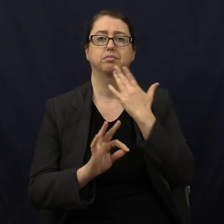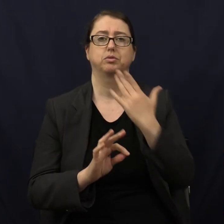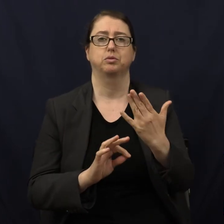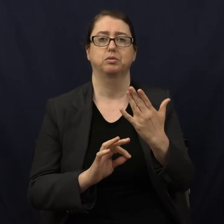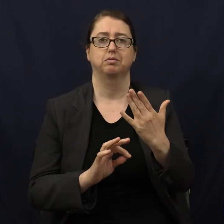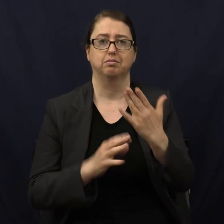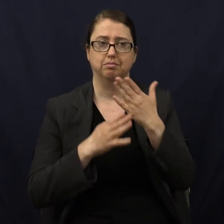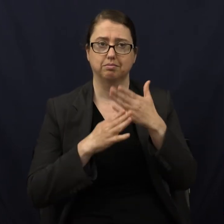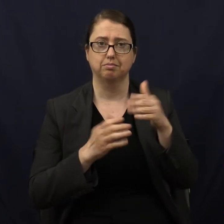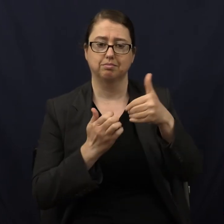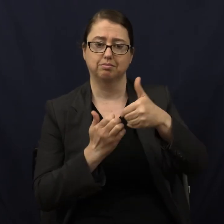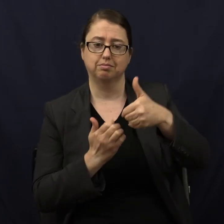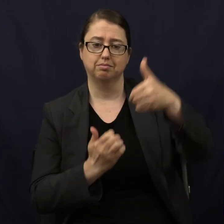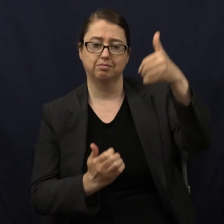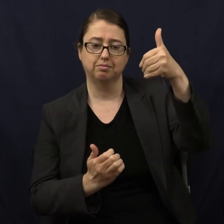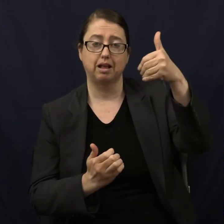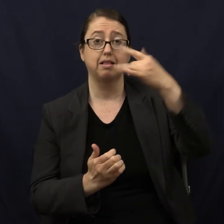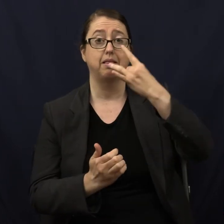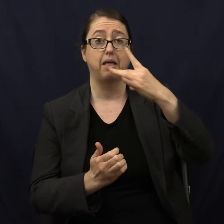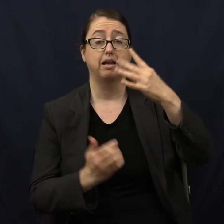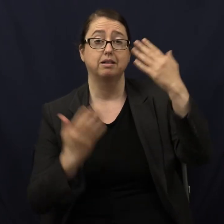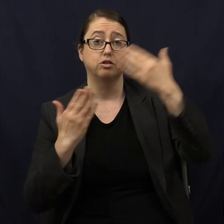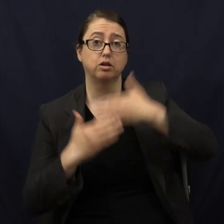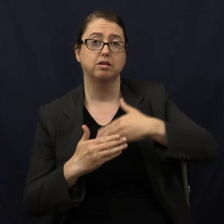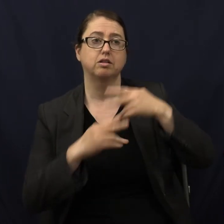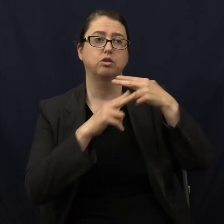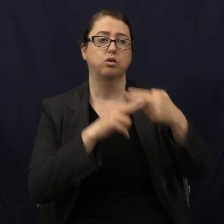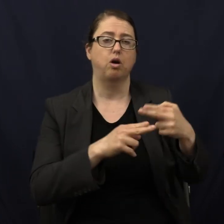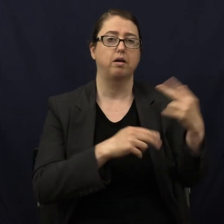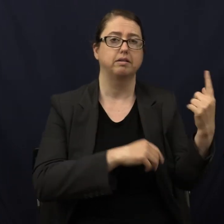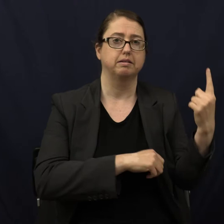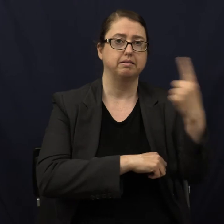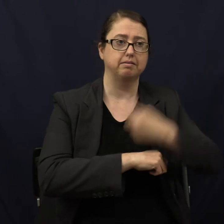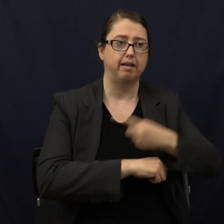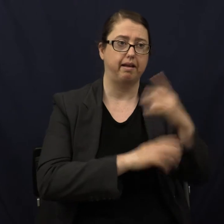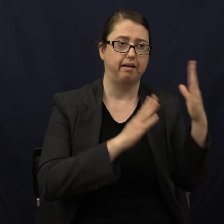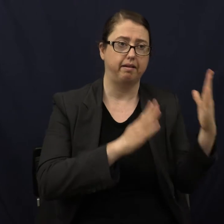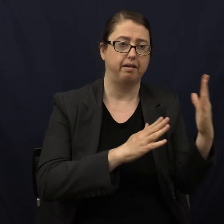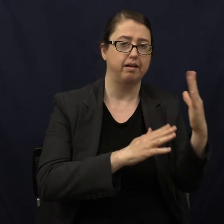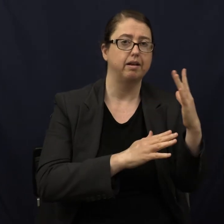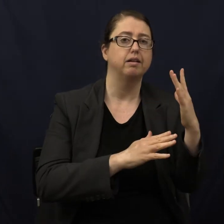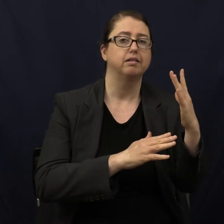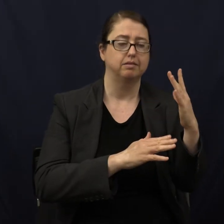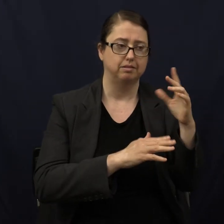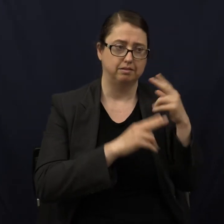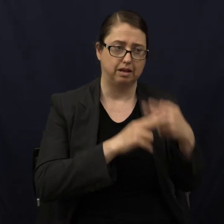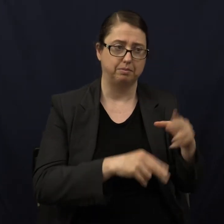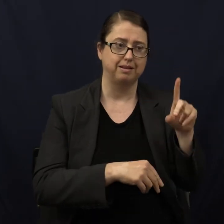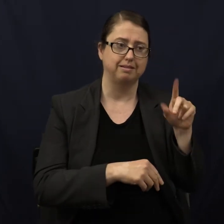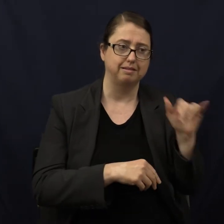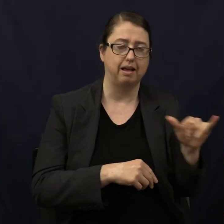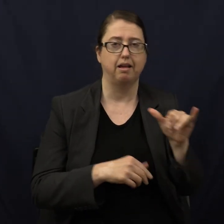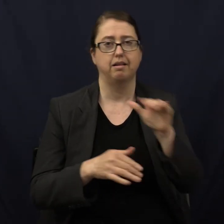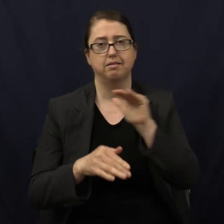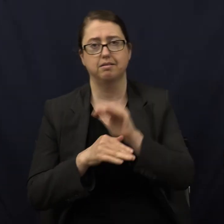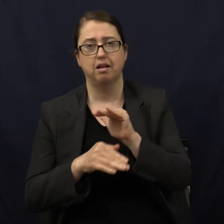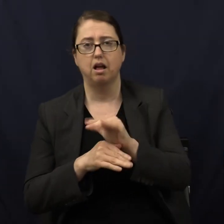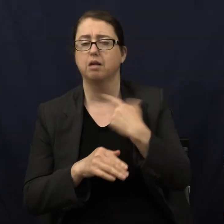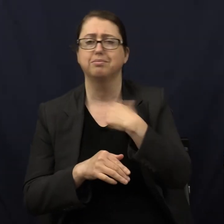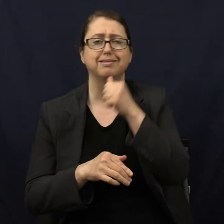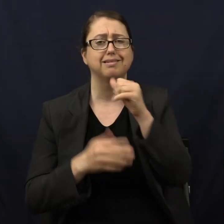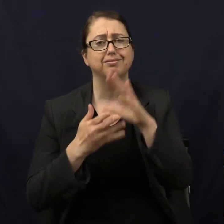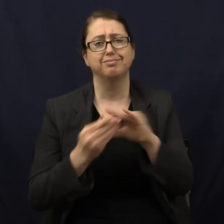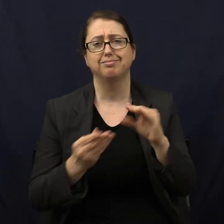and God divided the light from the darkness. God called the light day and the darkness he called night. So I'm not going to go through the whole story since